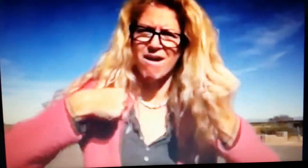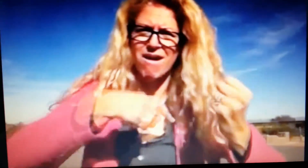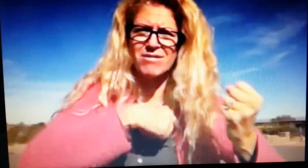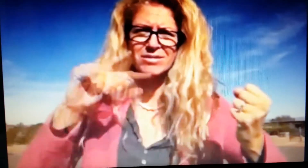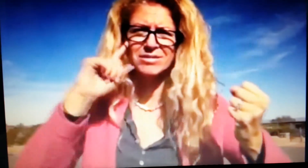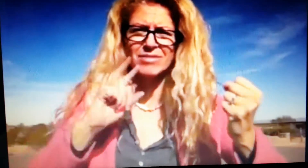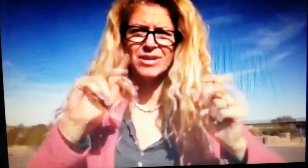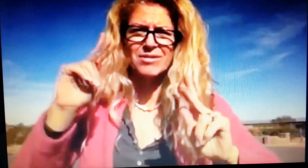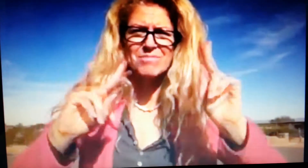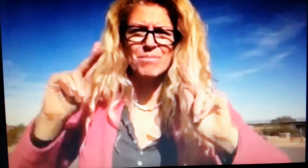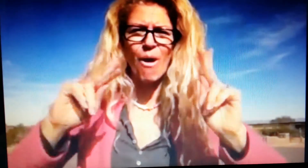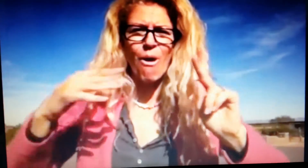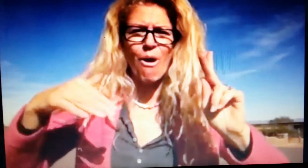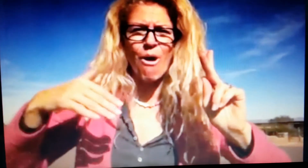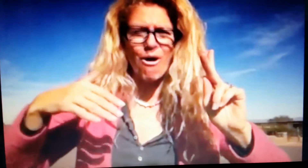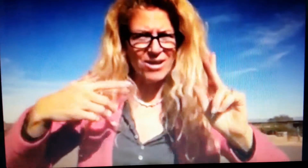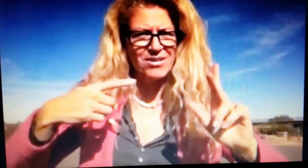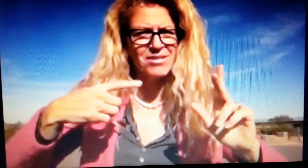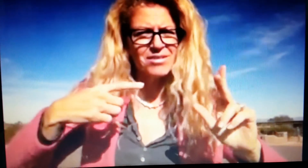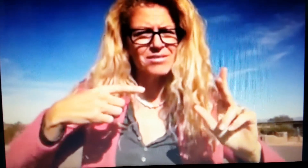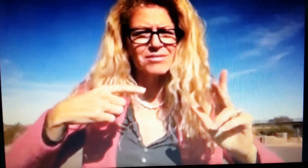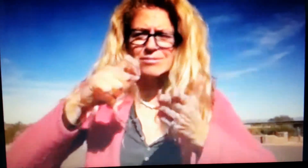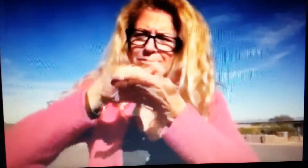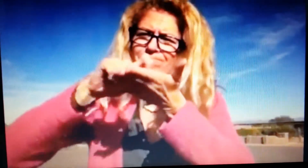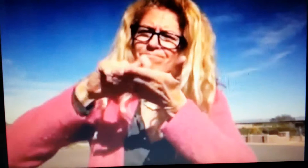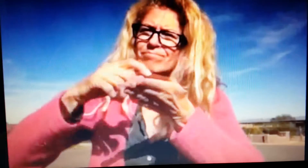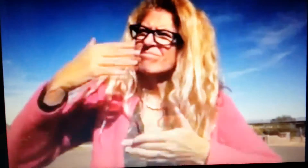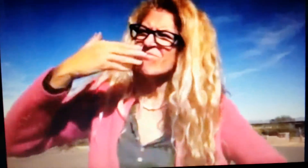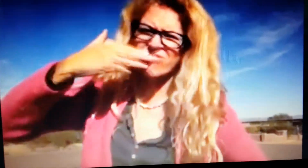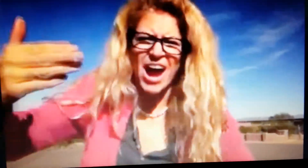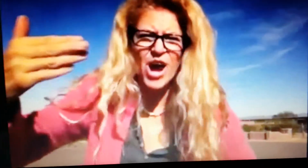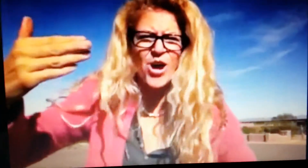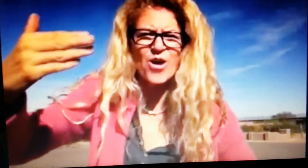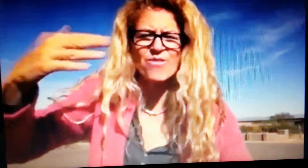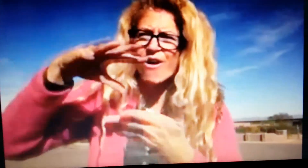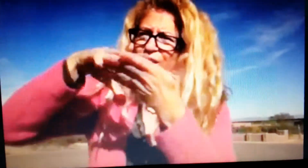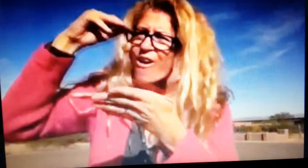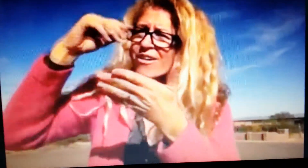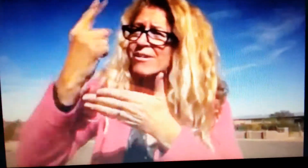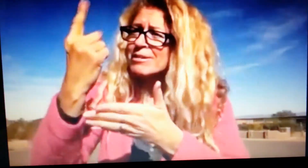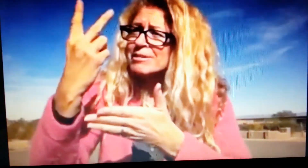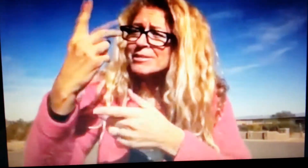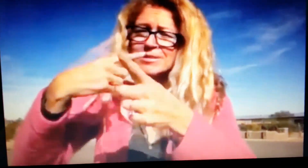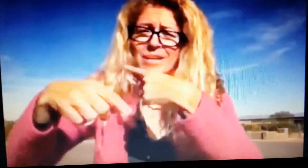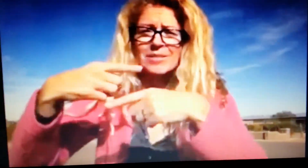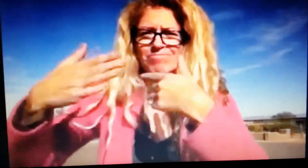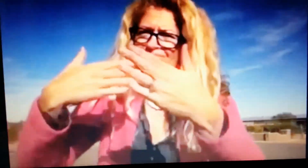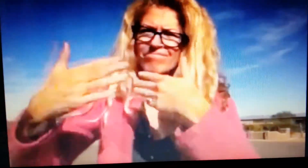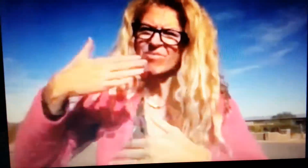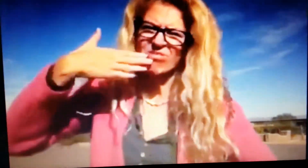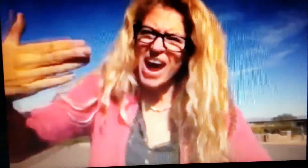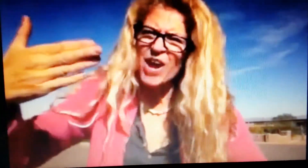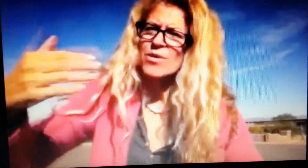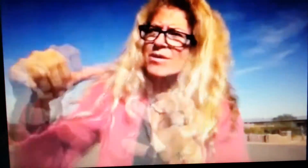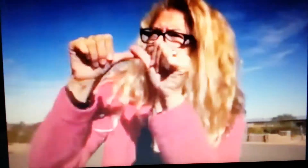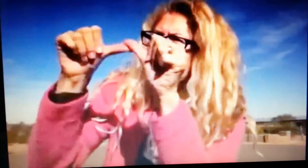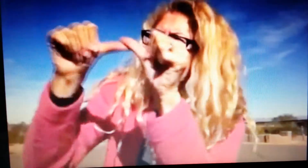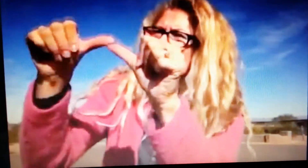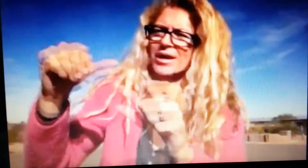fast a little bit if you only know a little bit if you write it down if you only know one or two signs